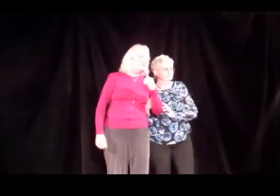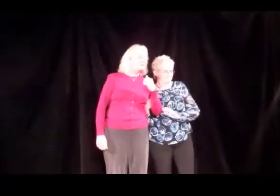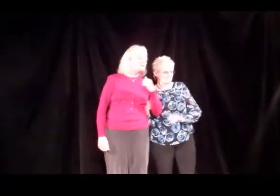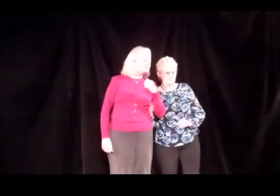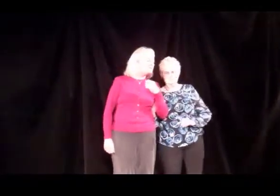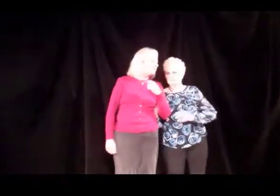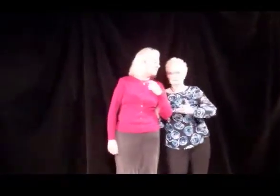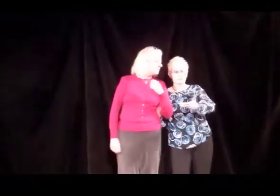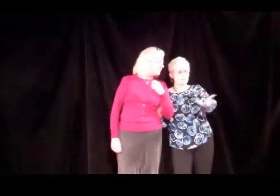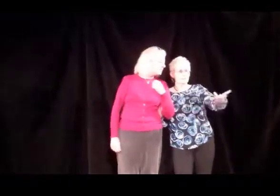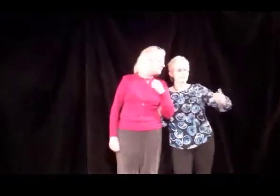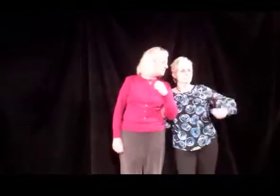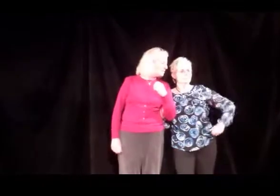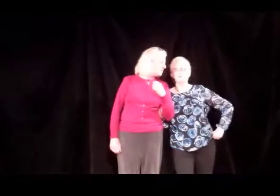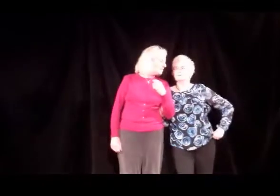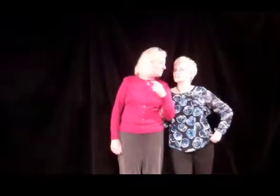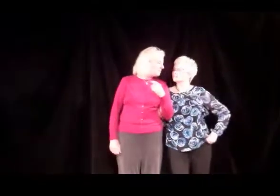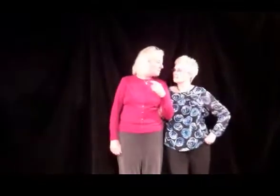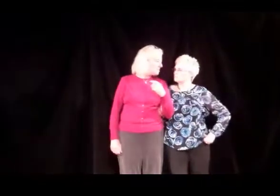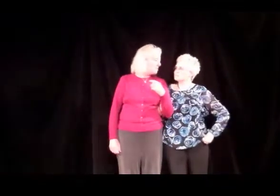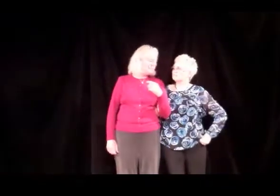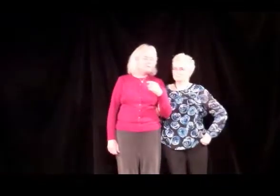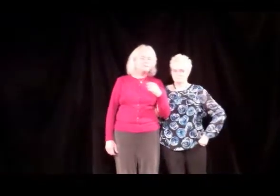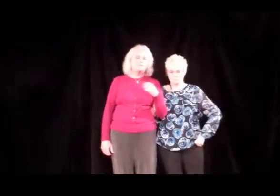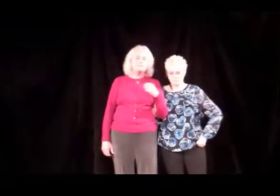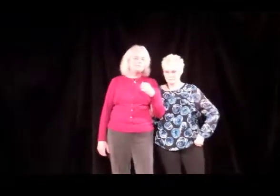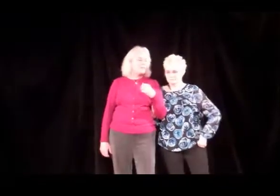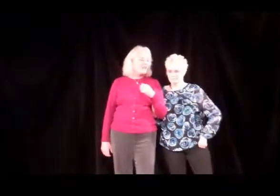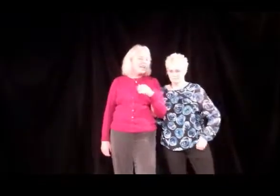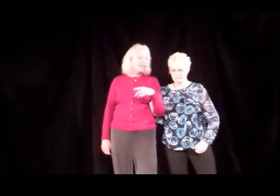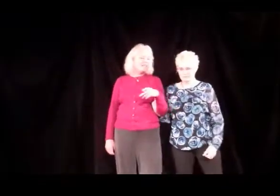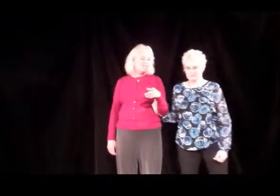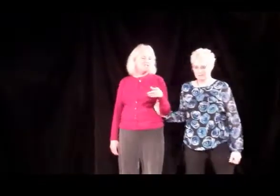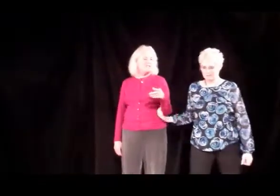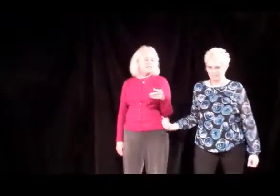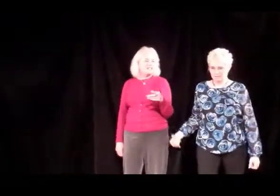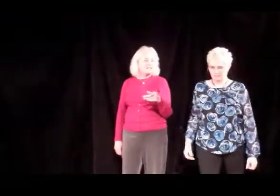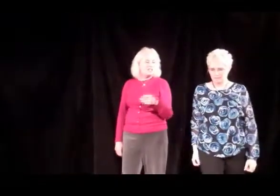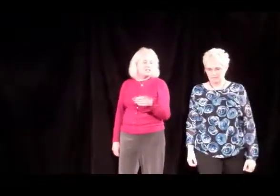Darling, nothing but the best for you. I ain't shooting that shit.